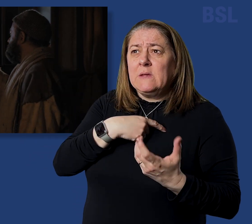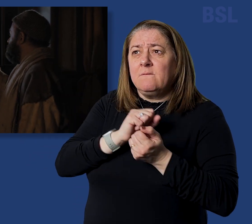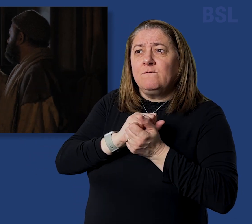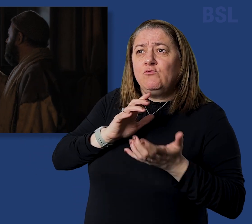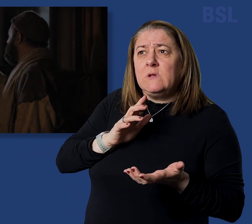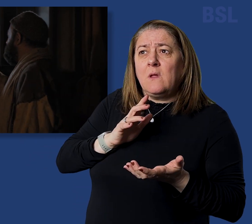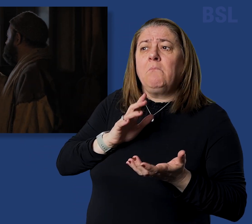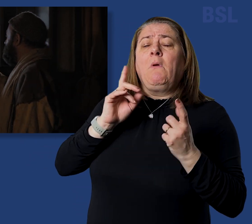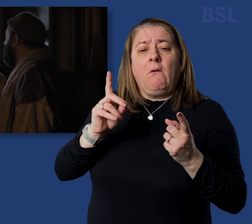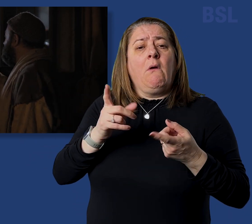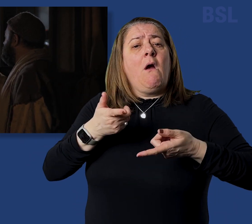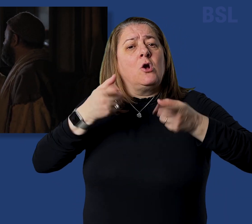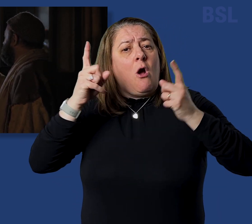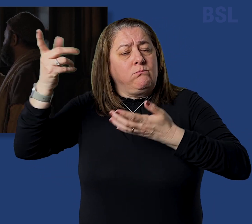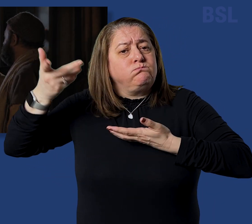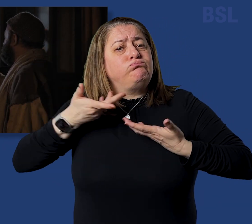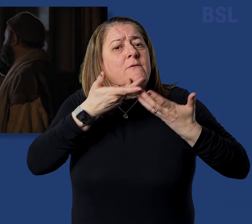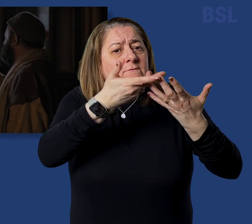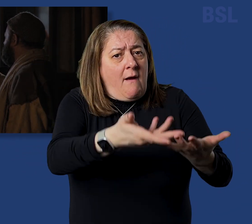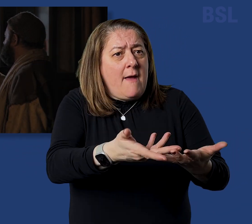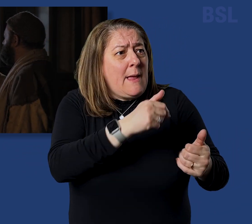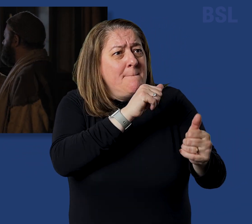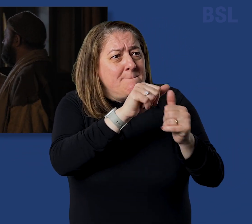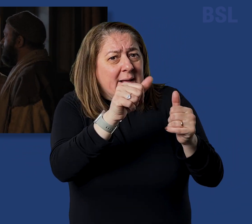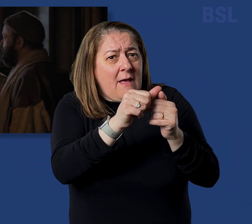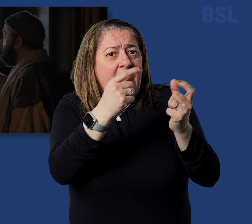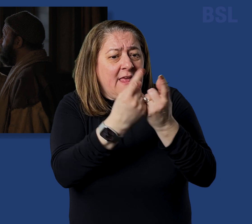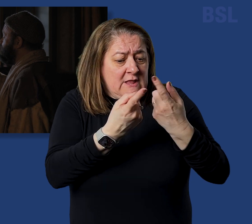God having provided some better thing for us,